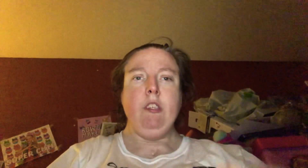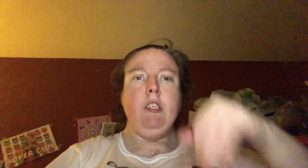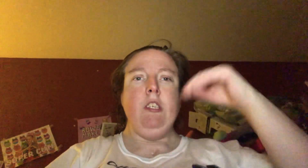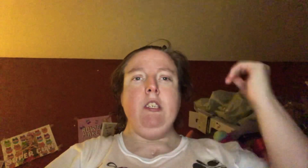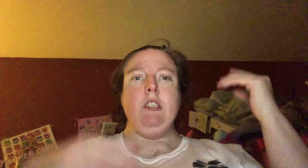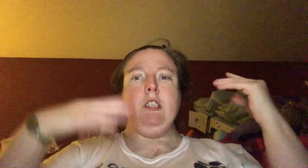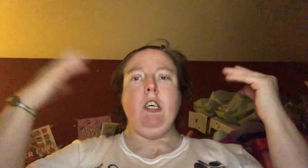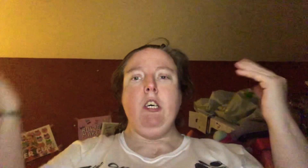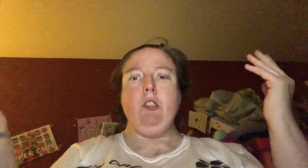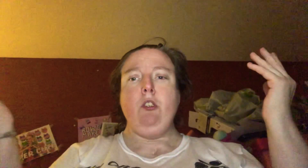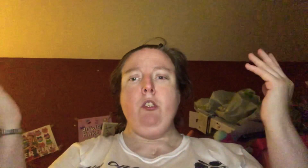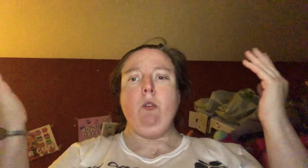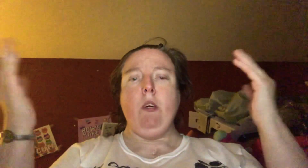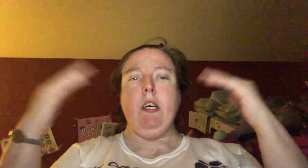It's hard to look right